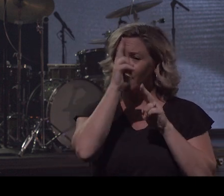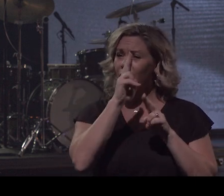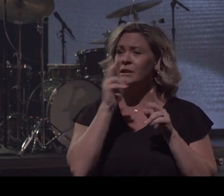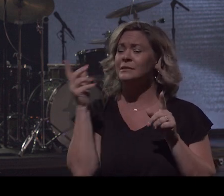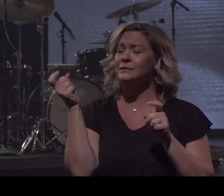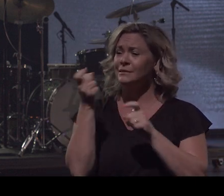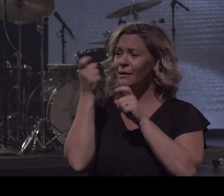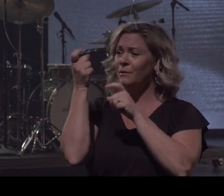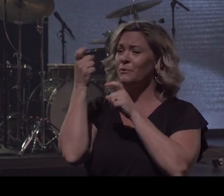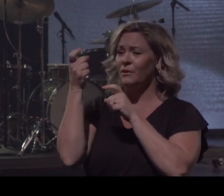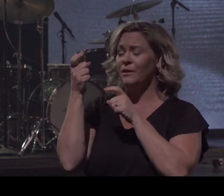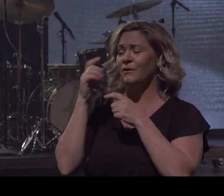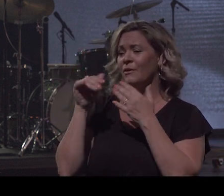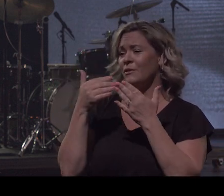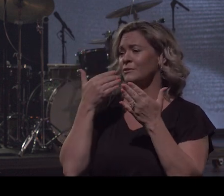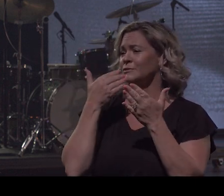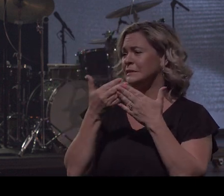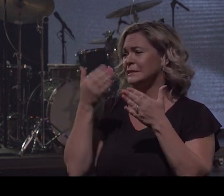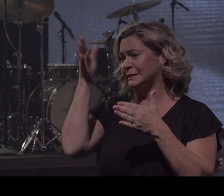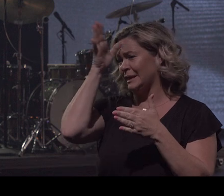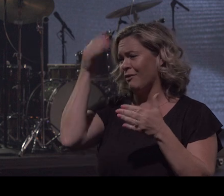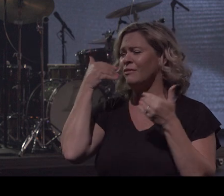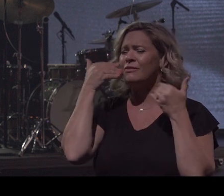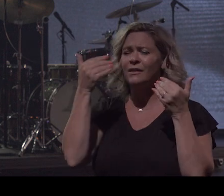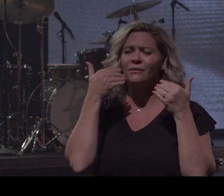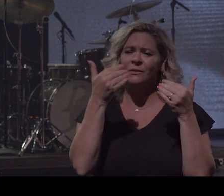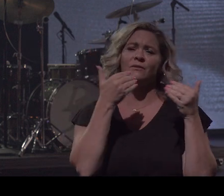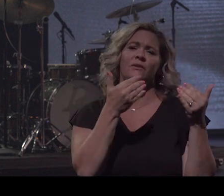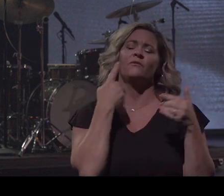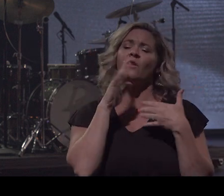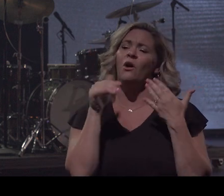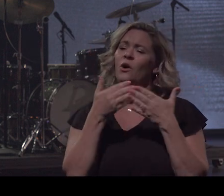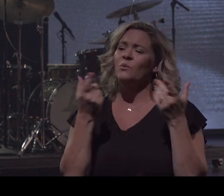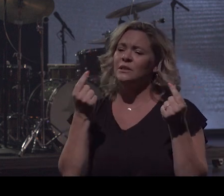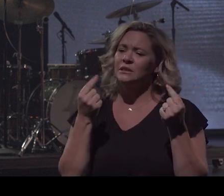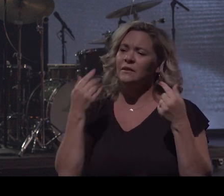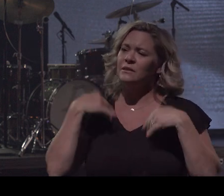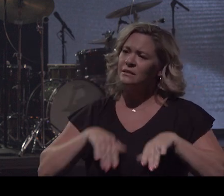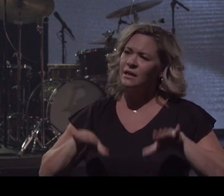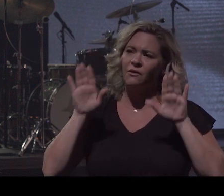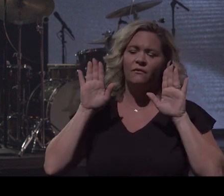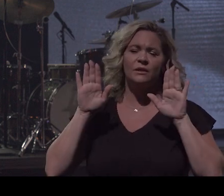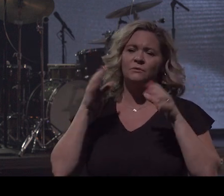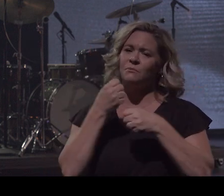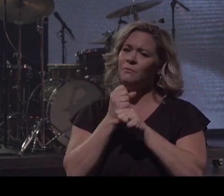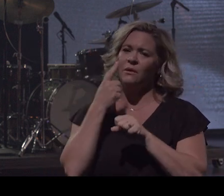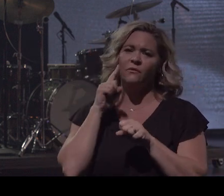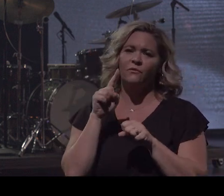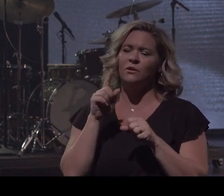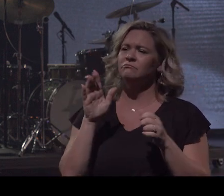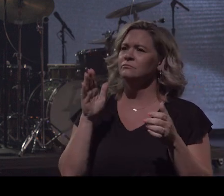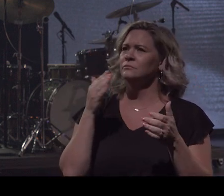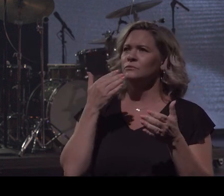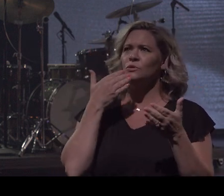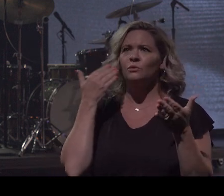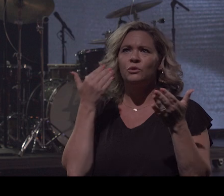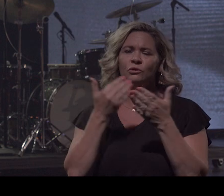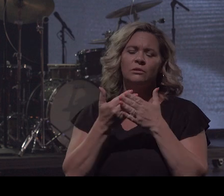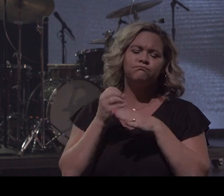our dads and thank you for everything that you do the sacrifices that you make and for making such a great impact on this world can we give